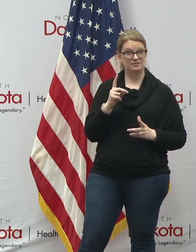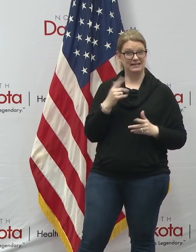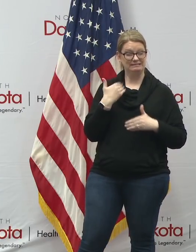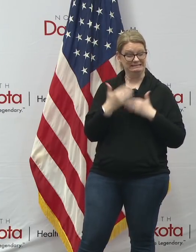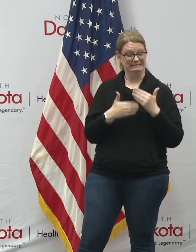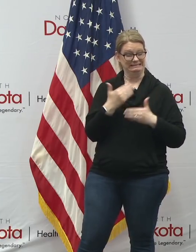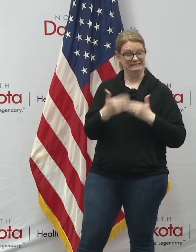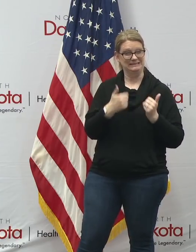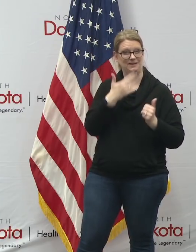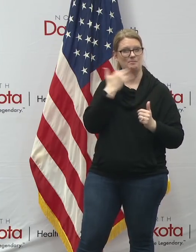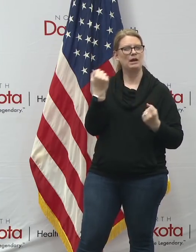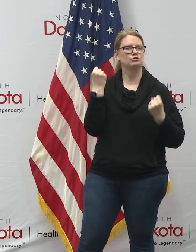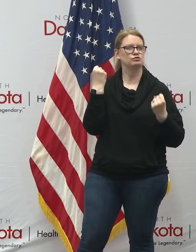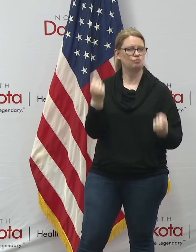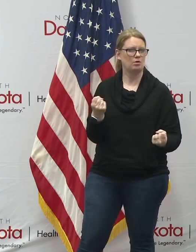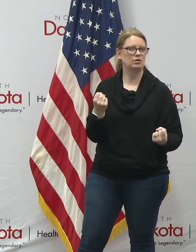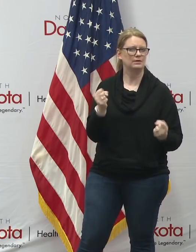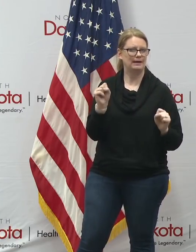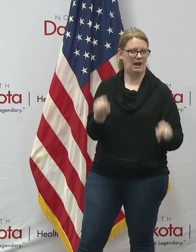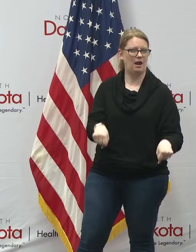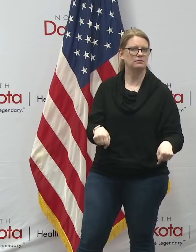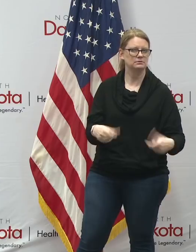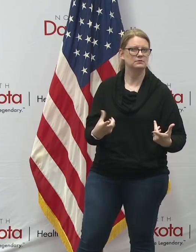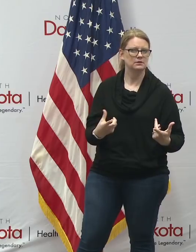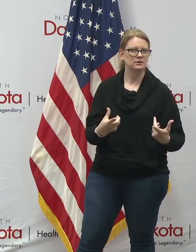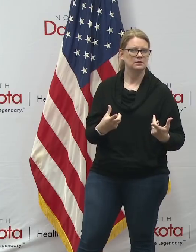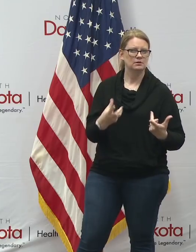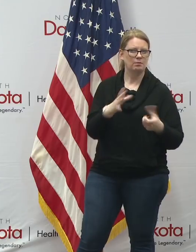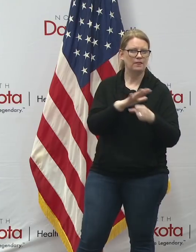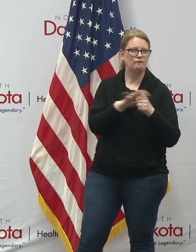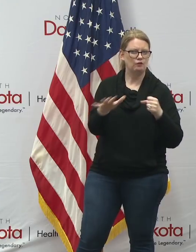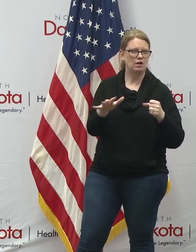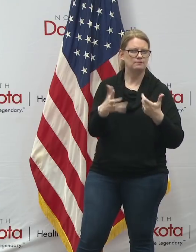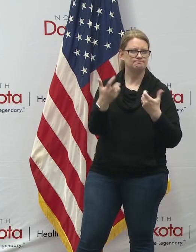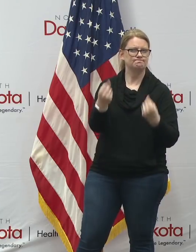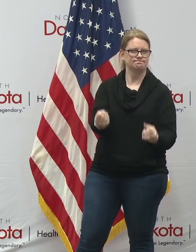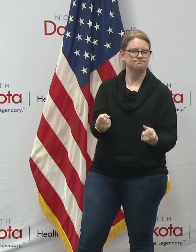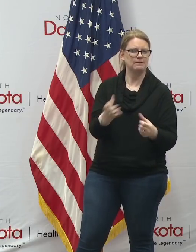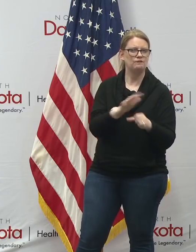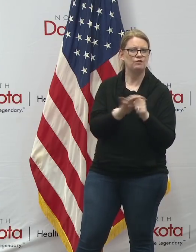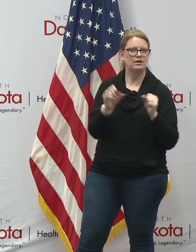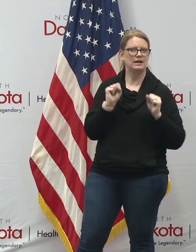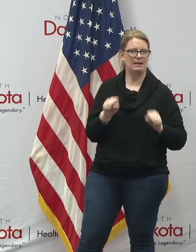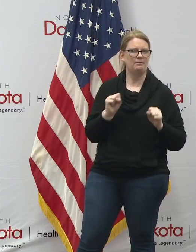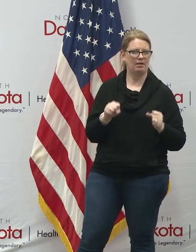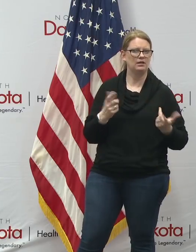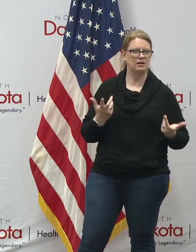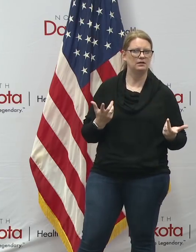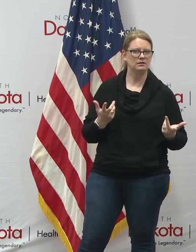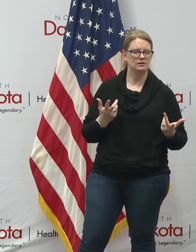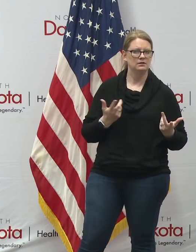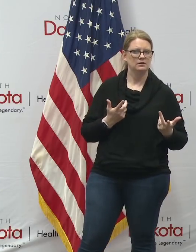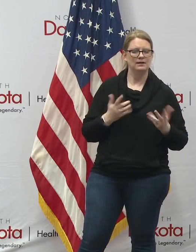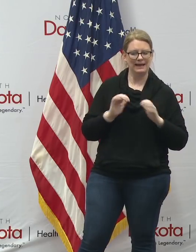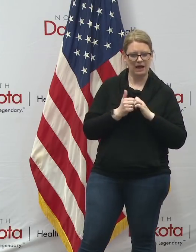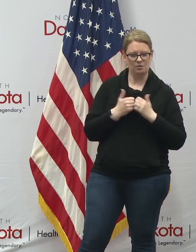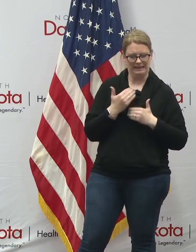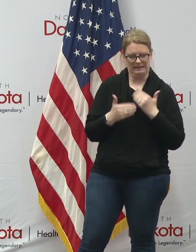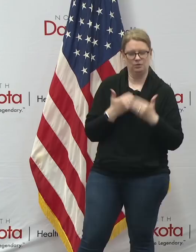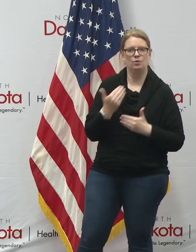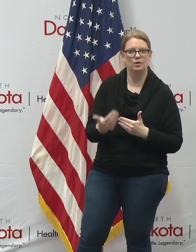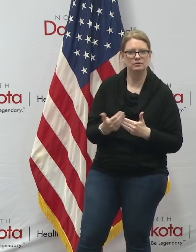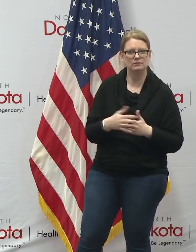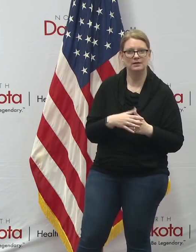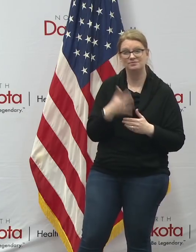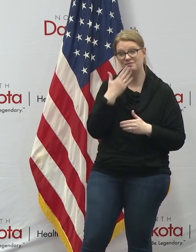uh with uh with the you know the full resolve and the full capability that we'll have learned how to get through this and maybe get